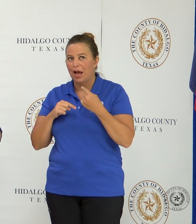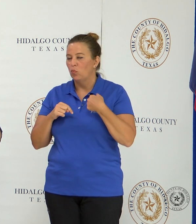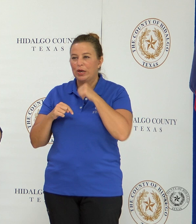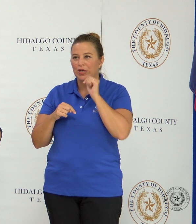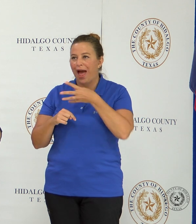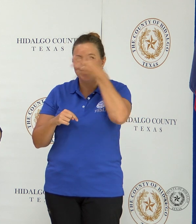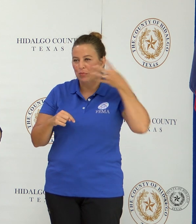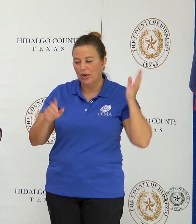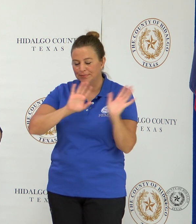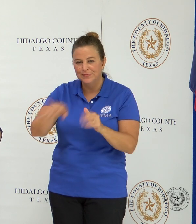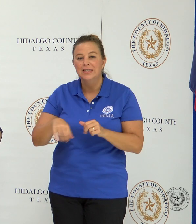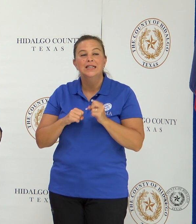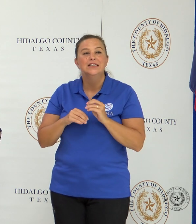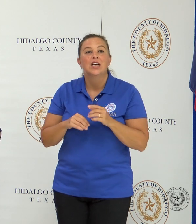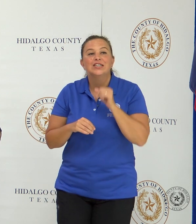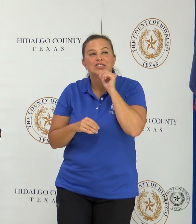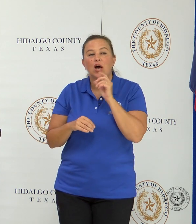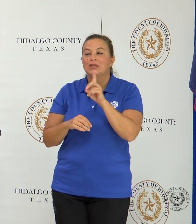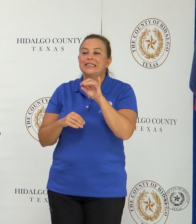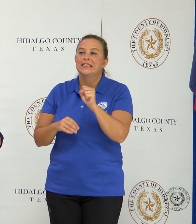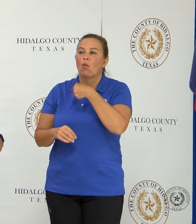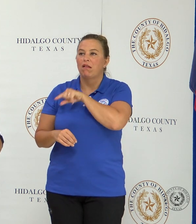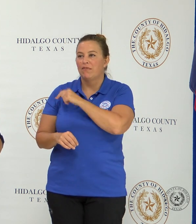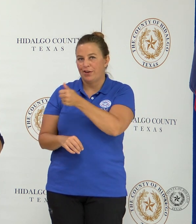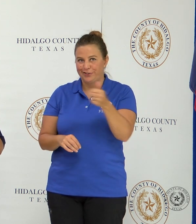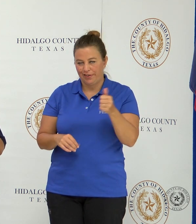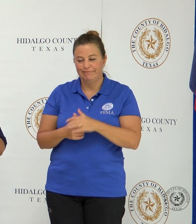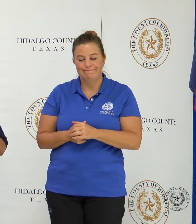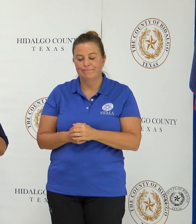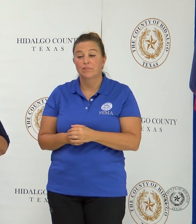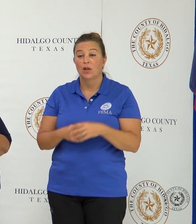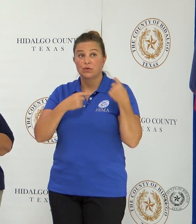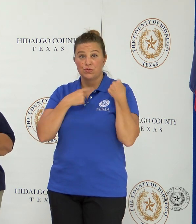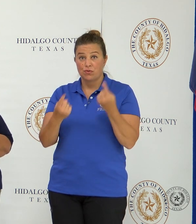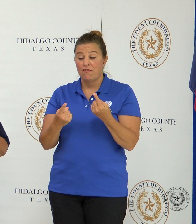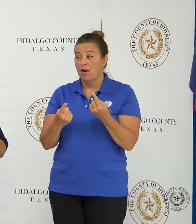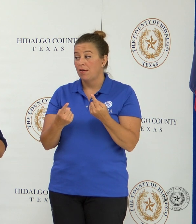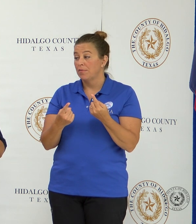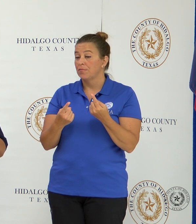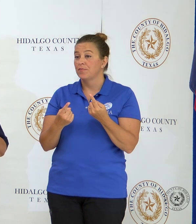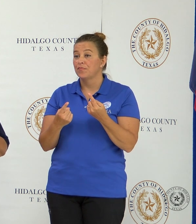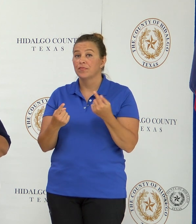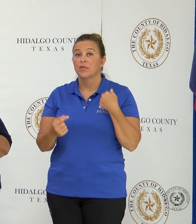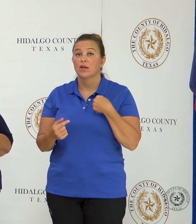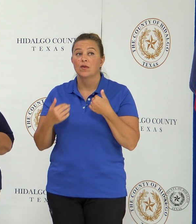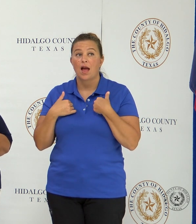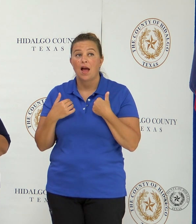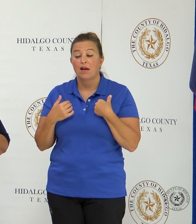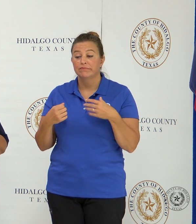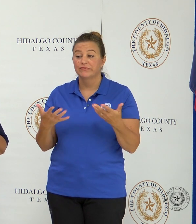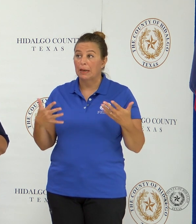or to apply. Don't disqualify yourself. So far, we have